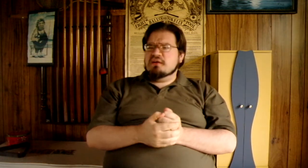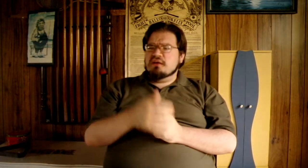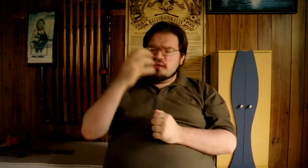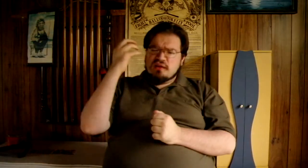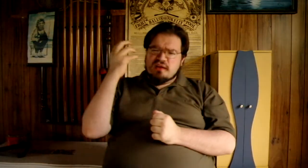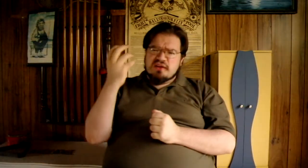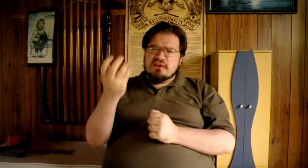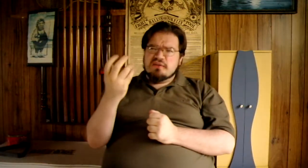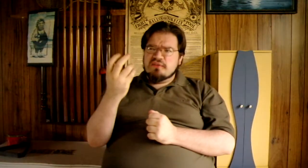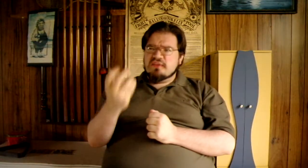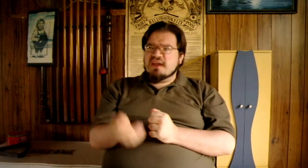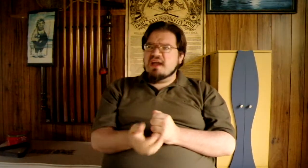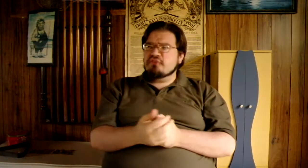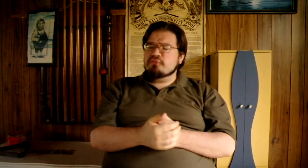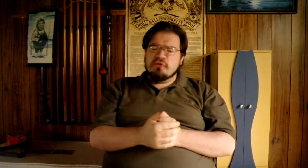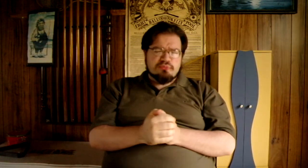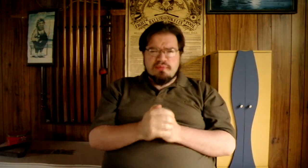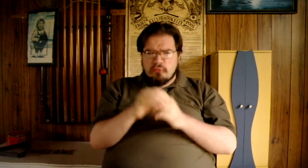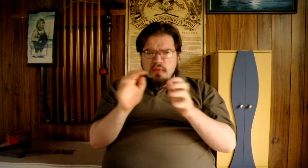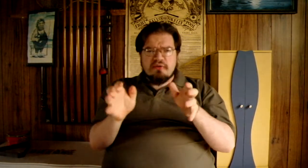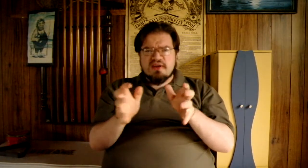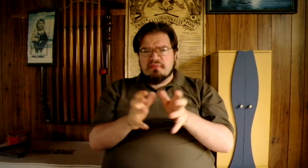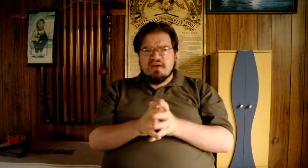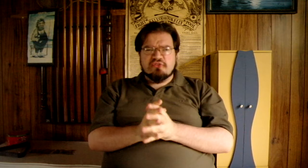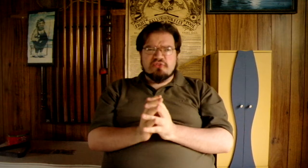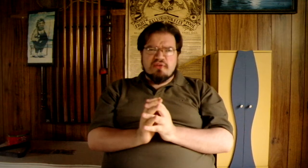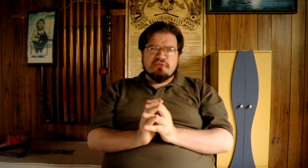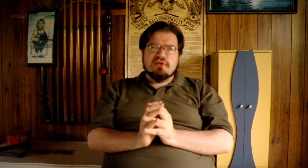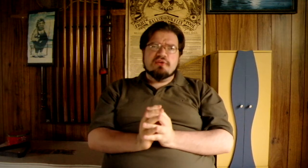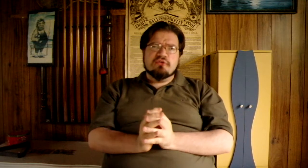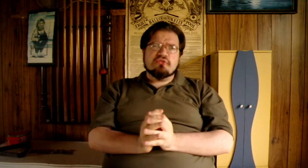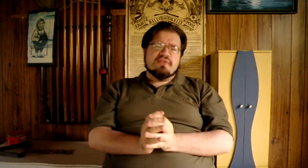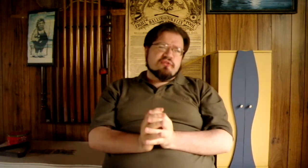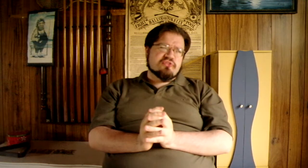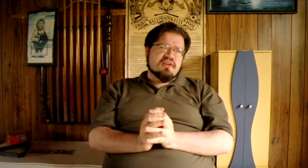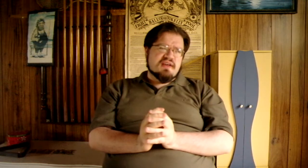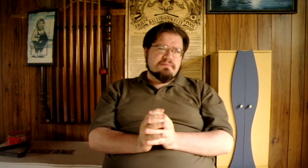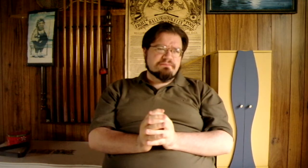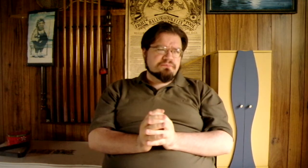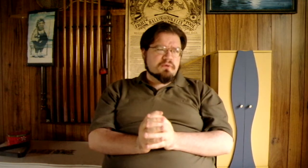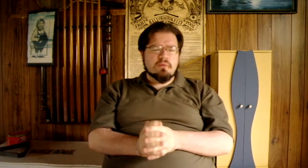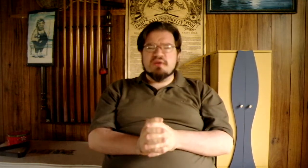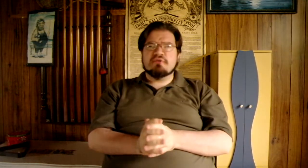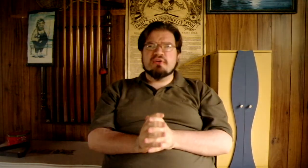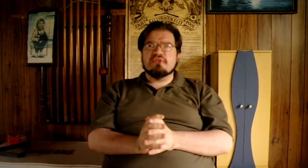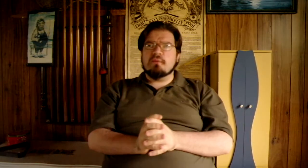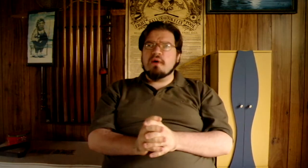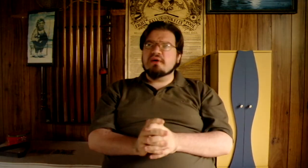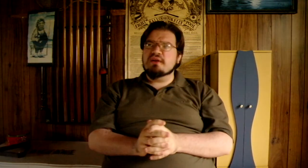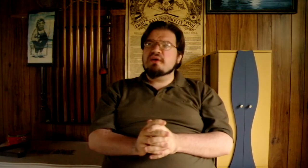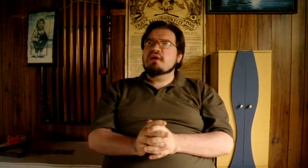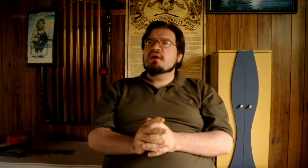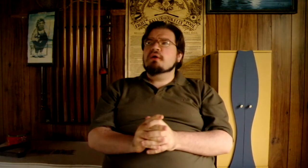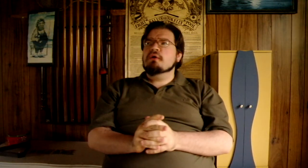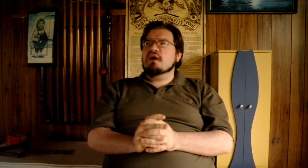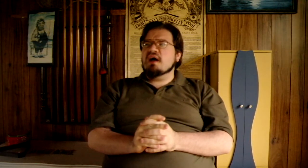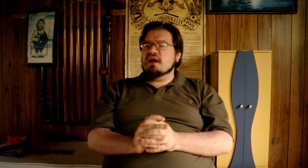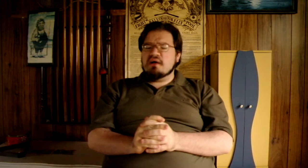In the case of most people worrying about stuff usually they'll see whatever it is they're worried about